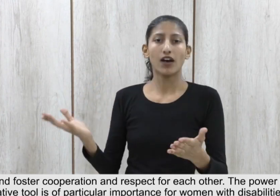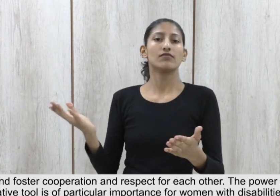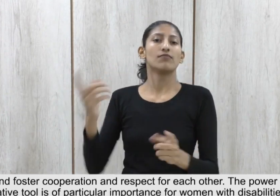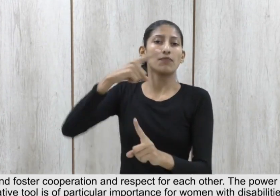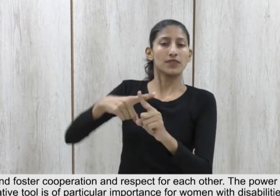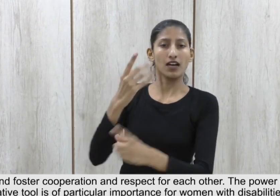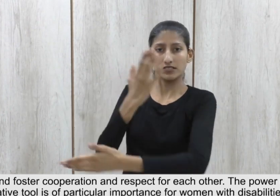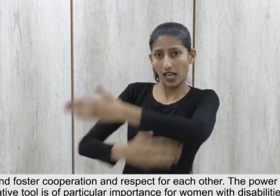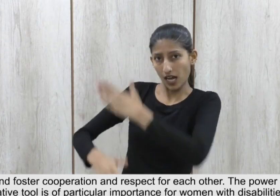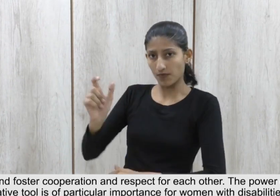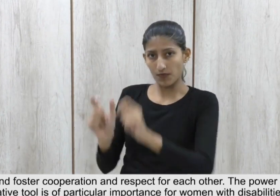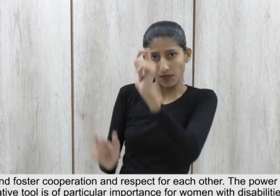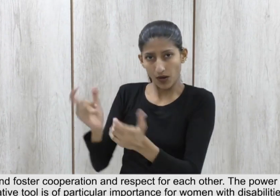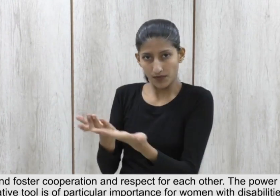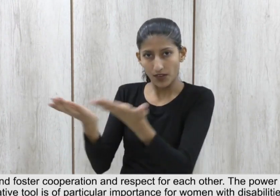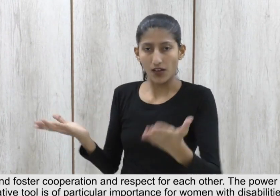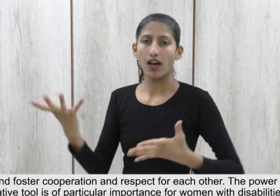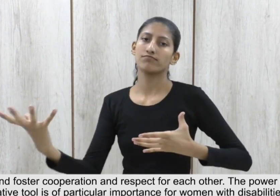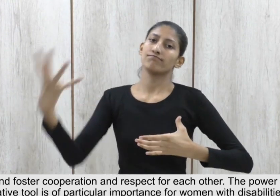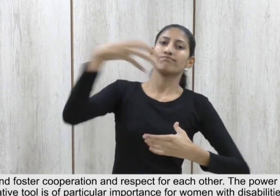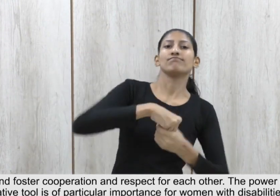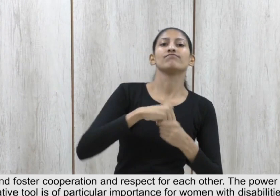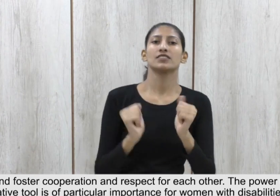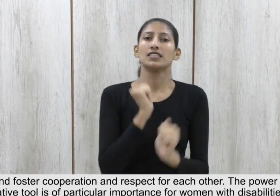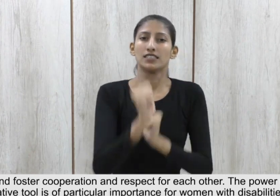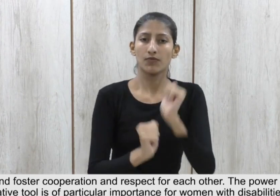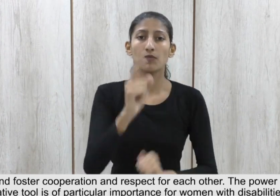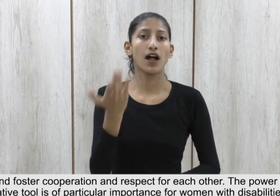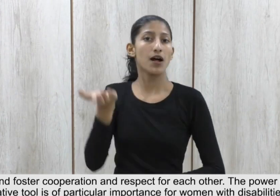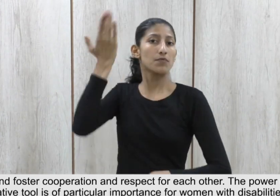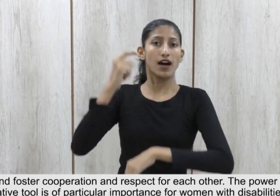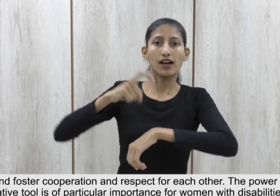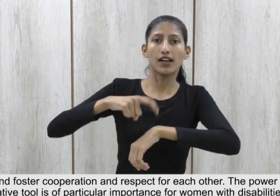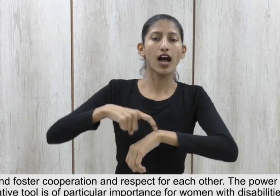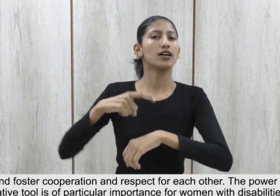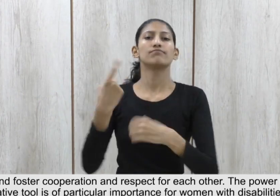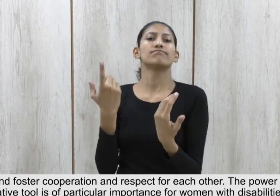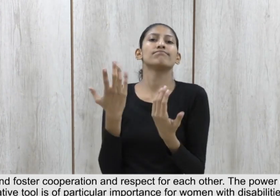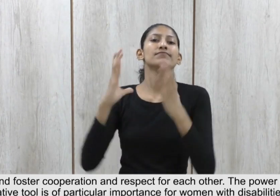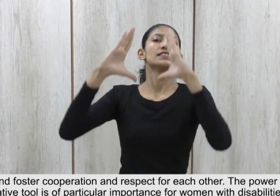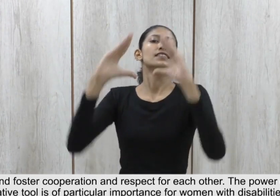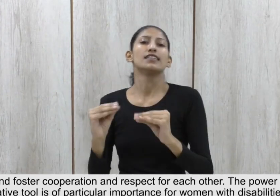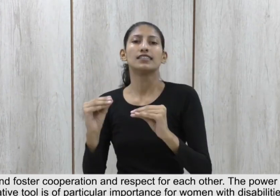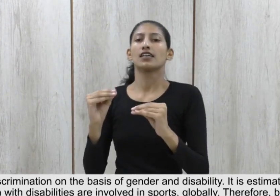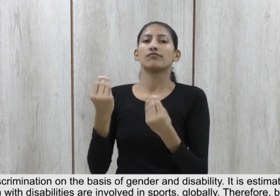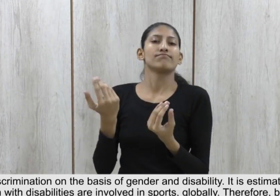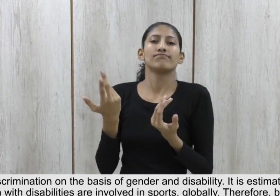of sports as a transformative tool is of particular importance for women with disabilities who often experience